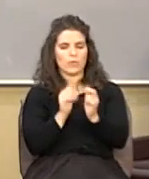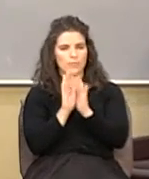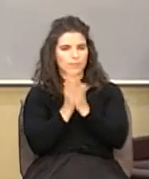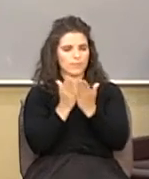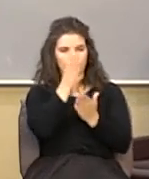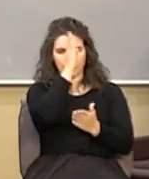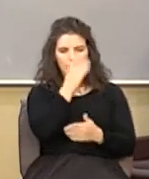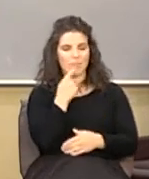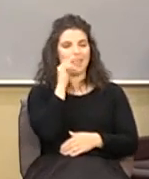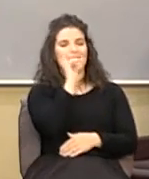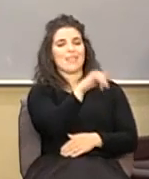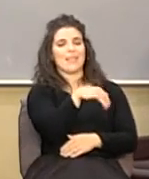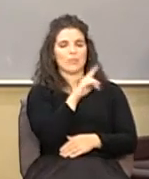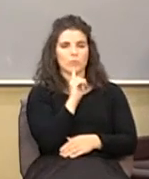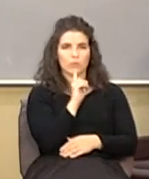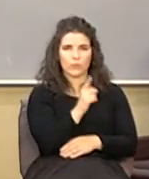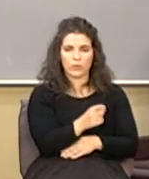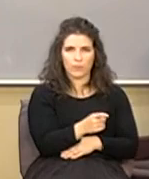said that's what's real